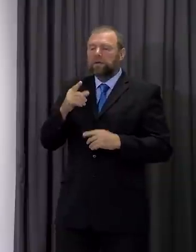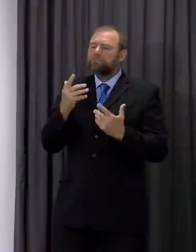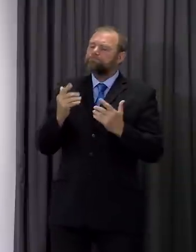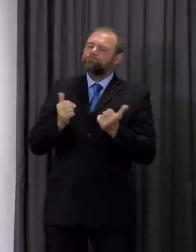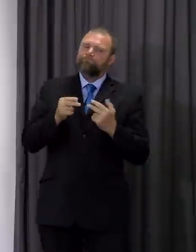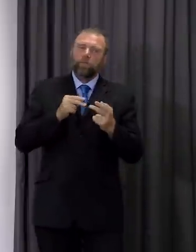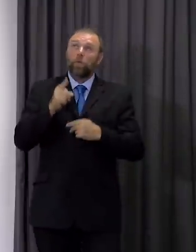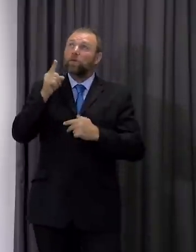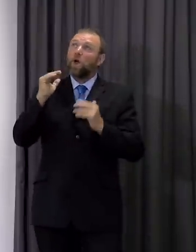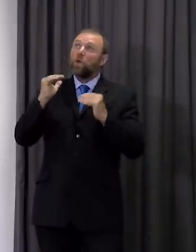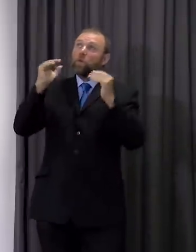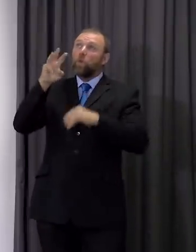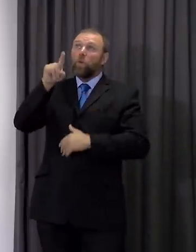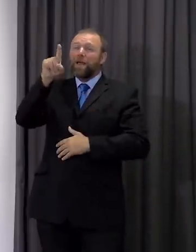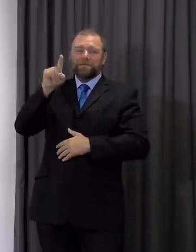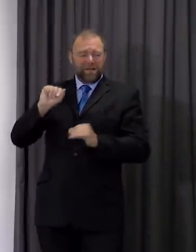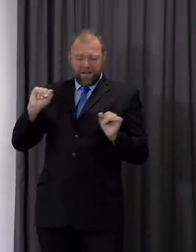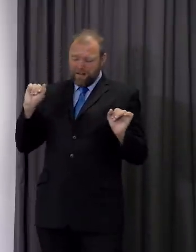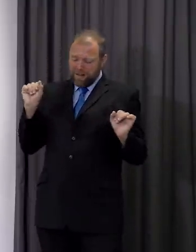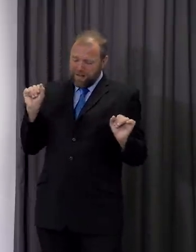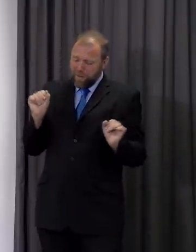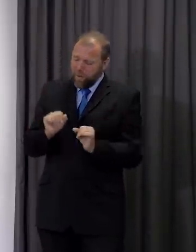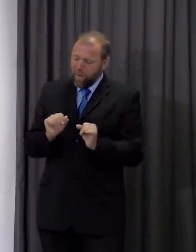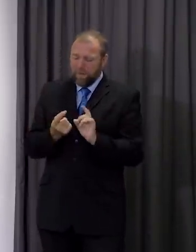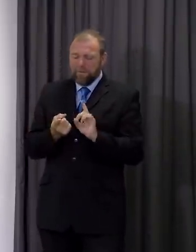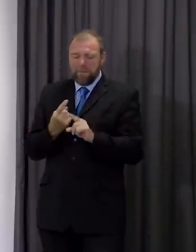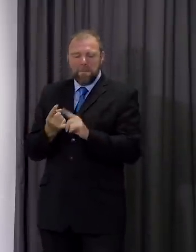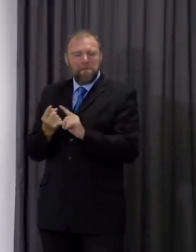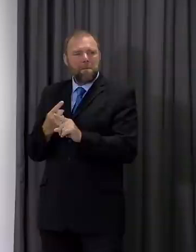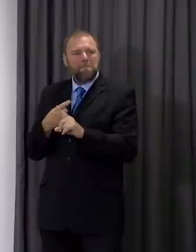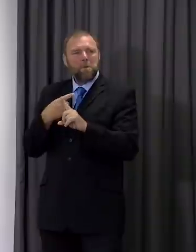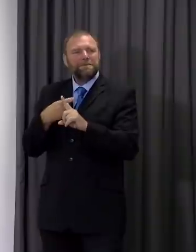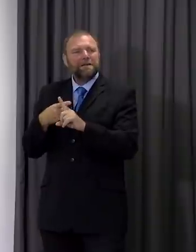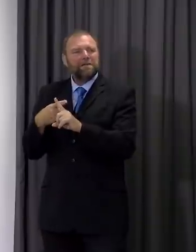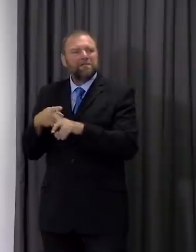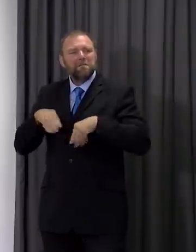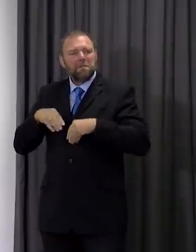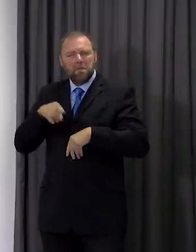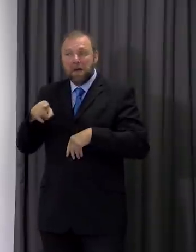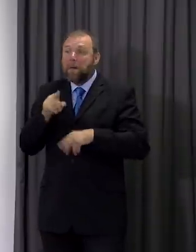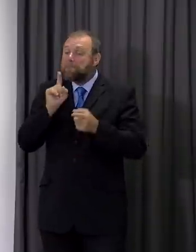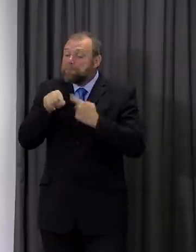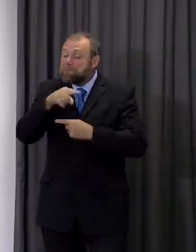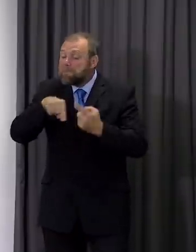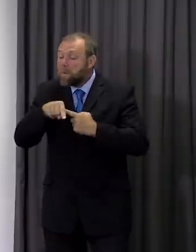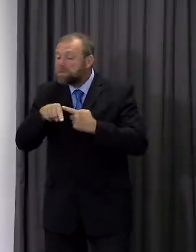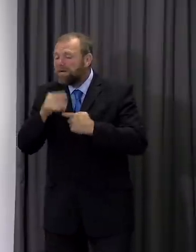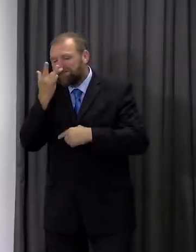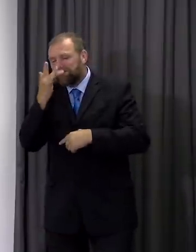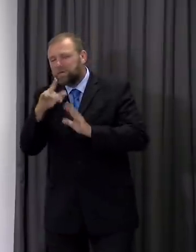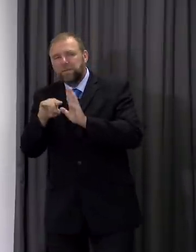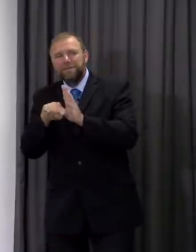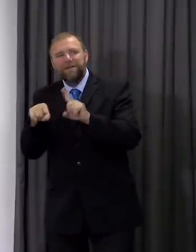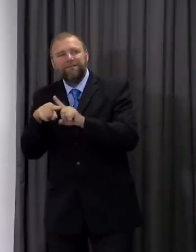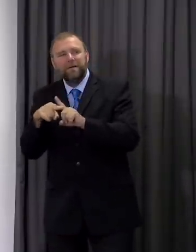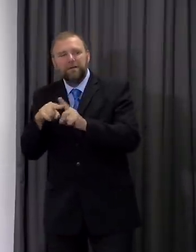of tests coming back positive, and they're false positives in the main in North Wales, so we're moving, as we did in the rest of the country, to a fortnightly